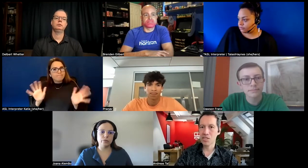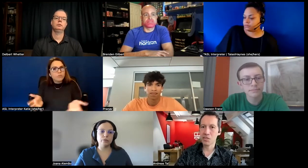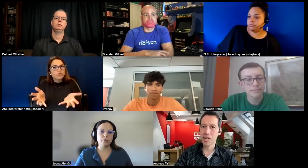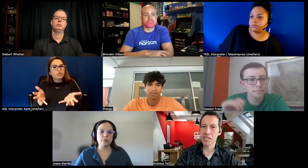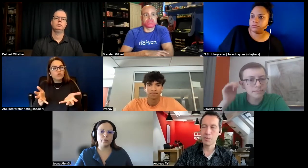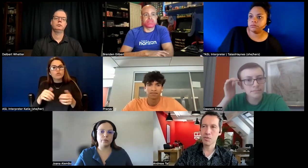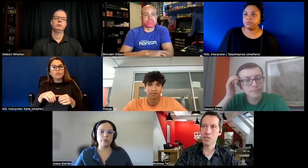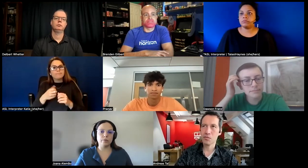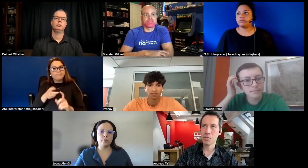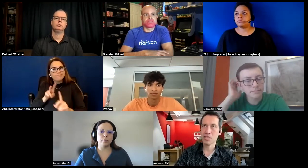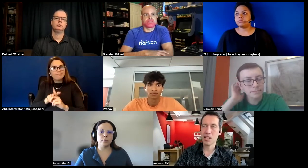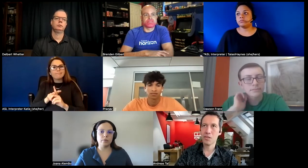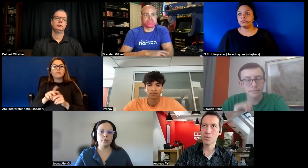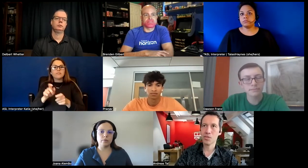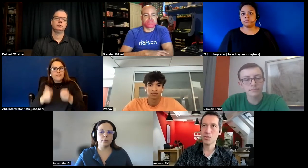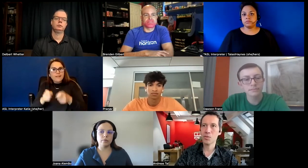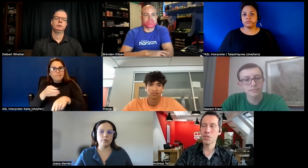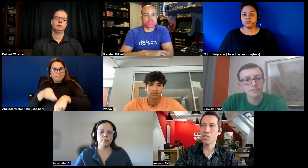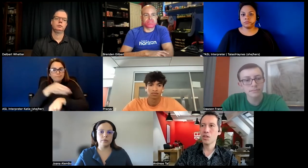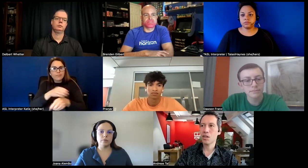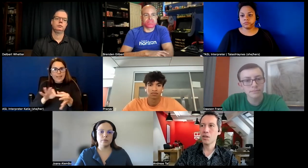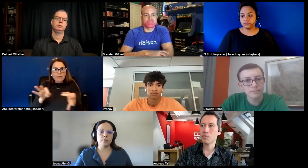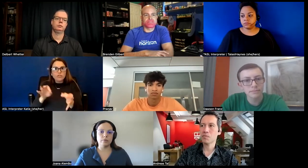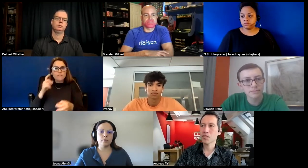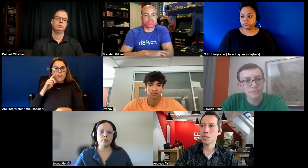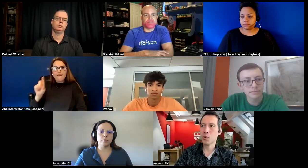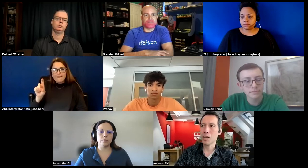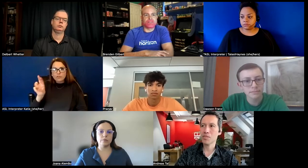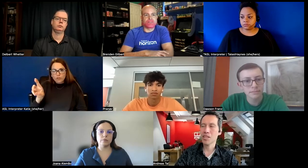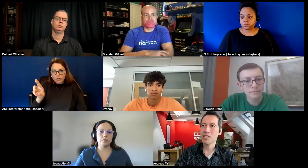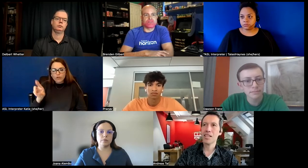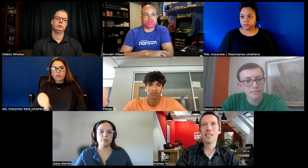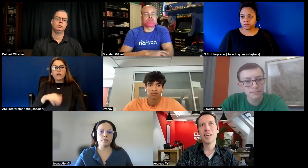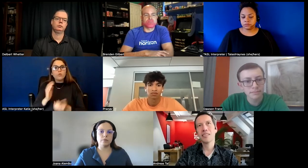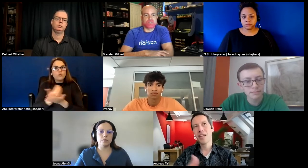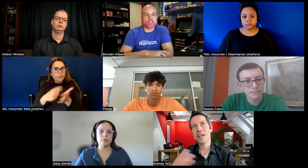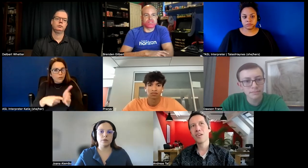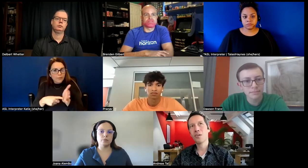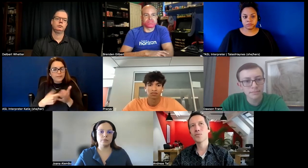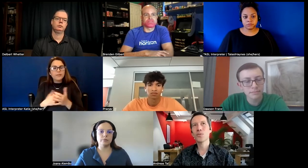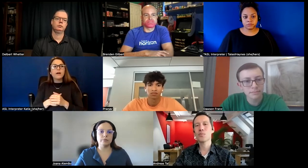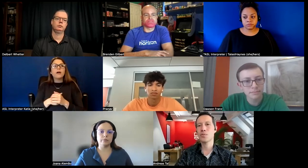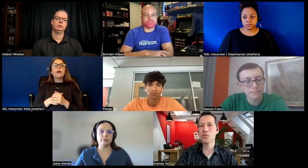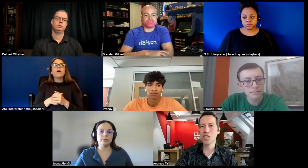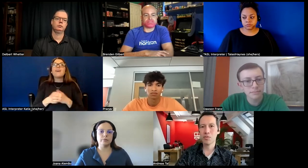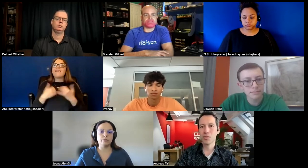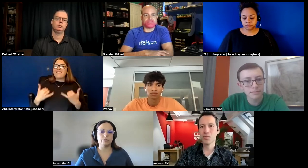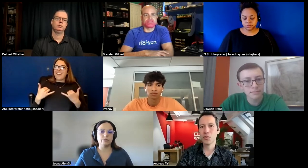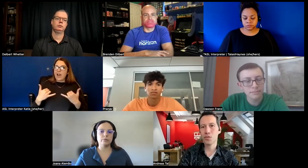define captions for xr with new um requirements that can then also improve captions for